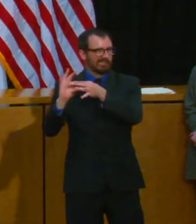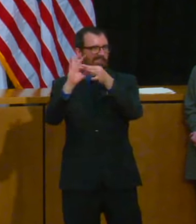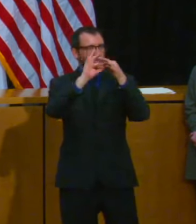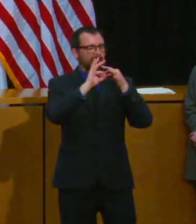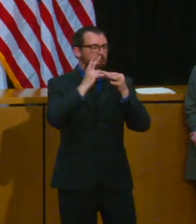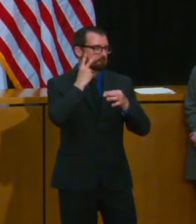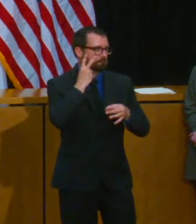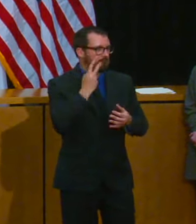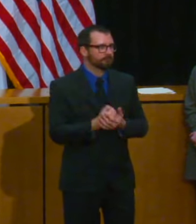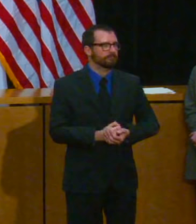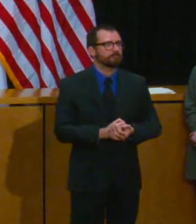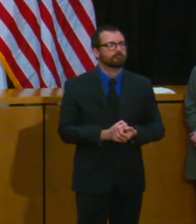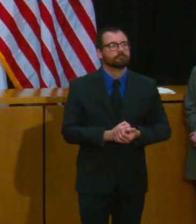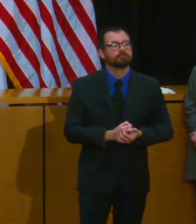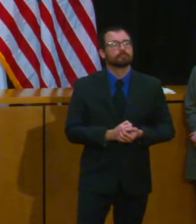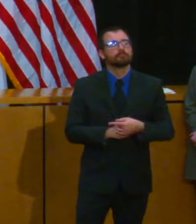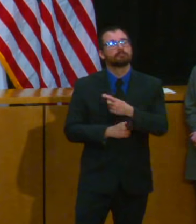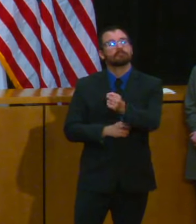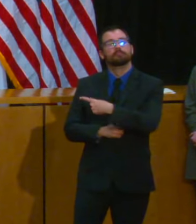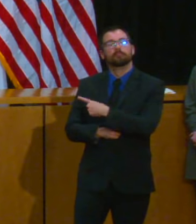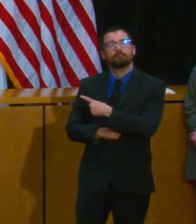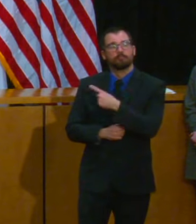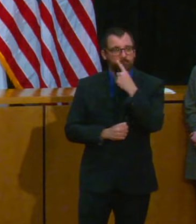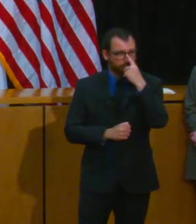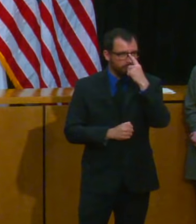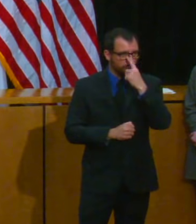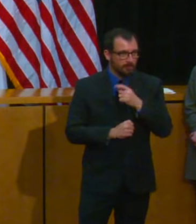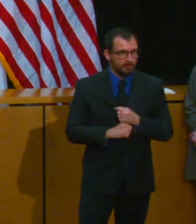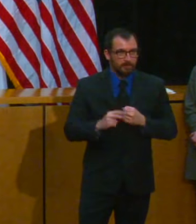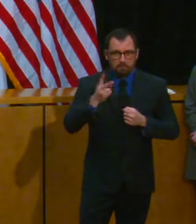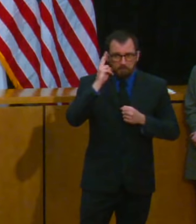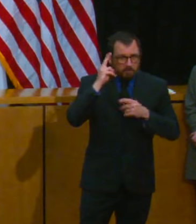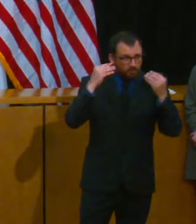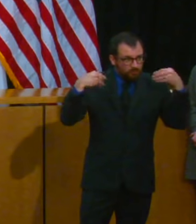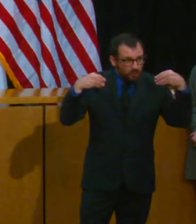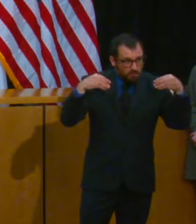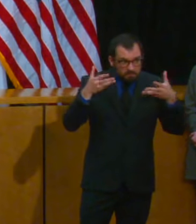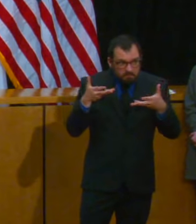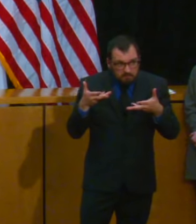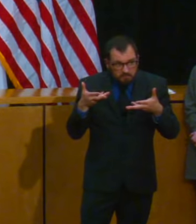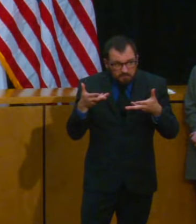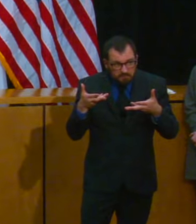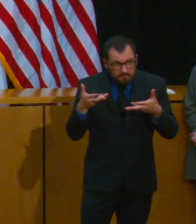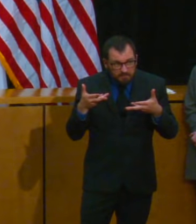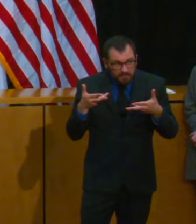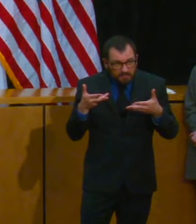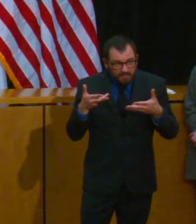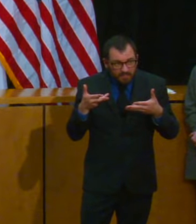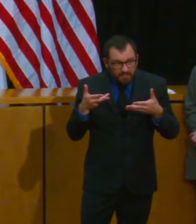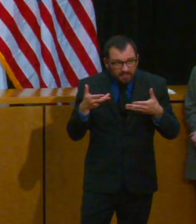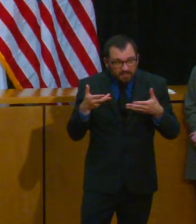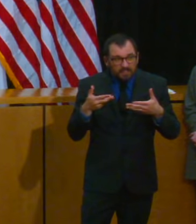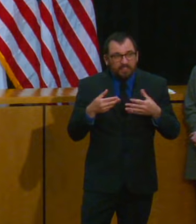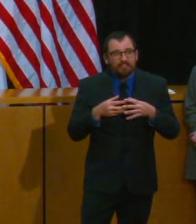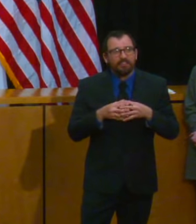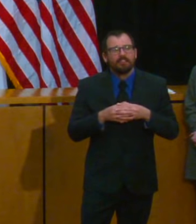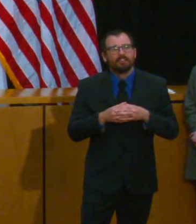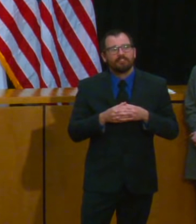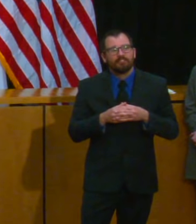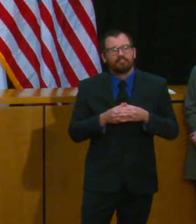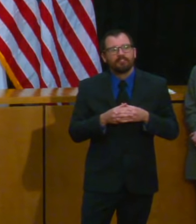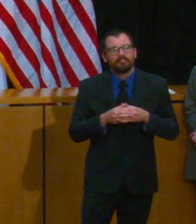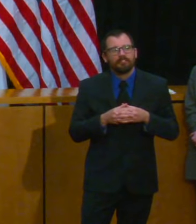Massachusetts to Maine to go to a barbershop maybe they will I don't know but well golf is another thing where I think people for the most part